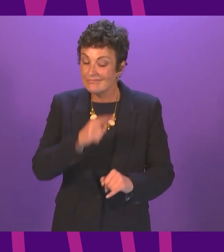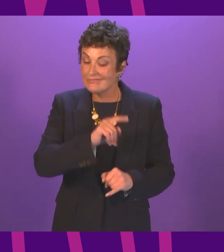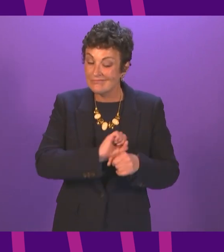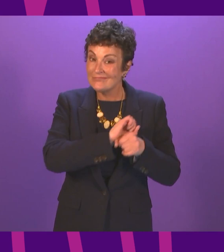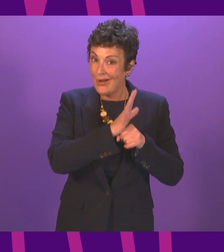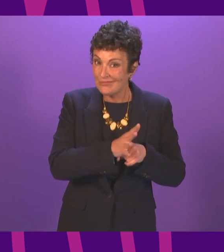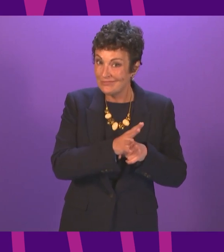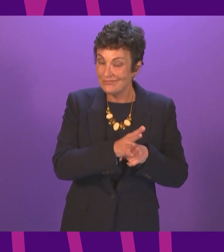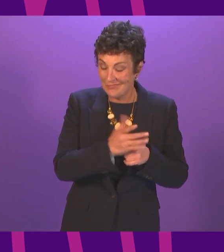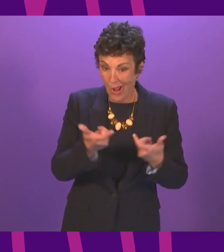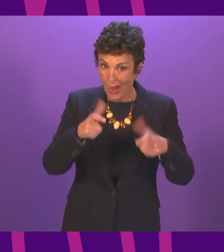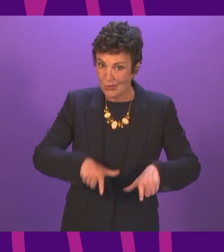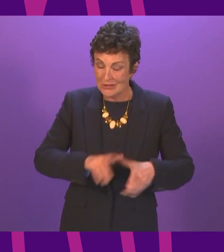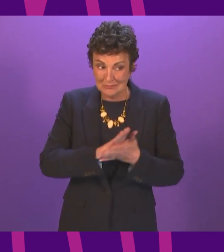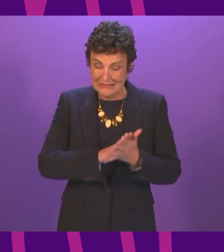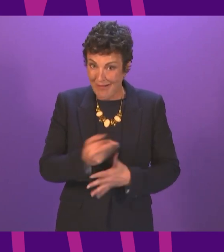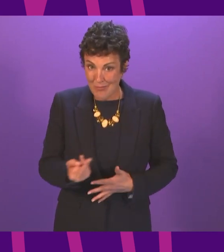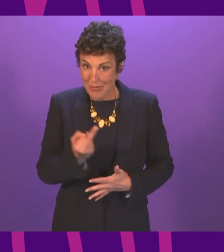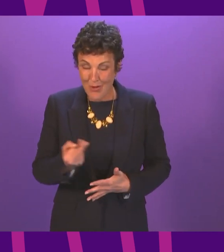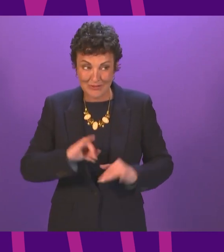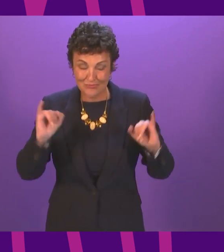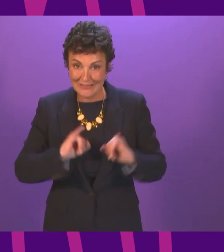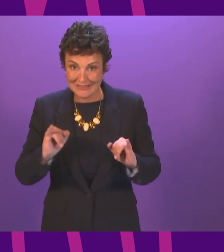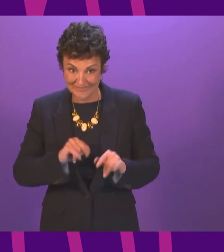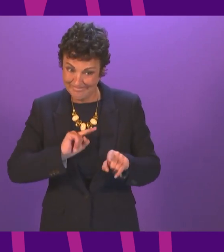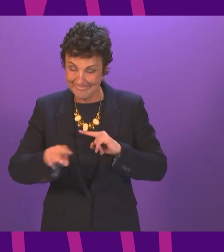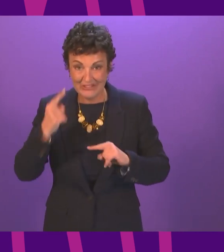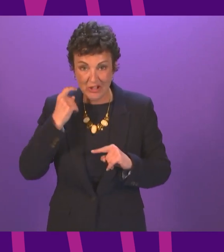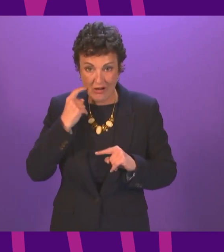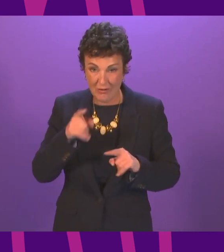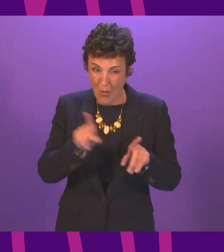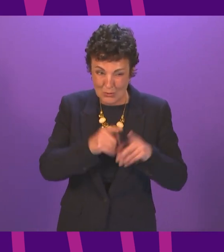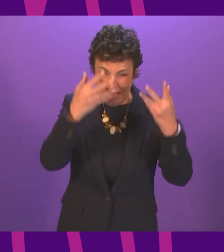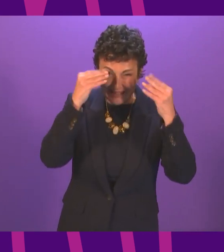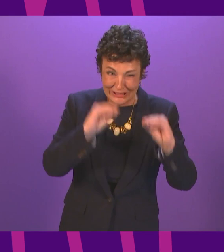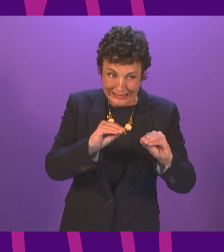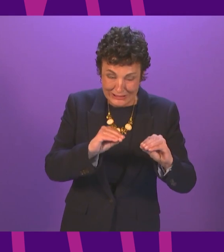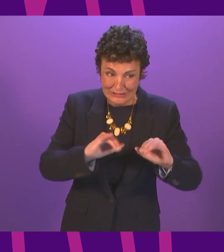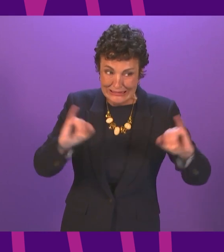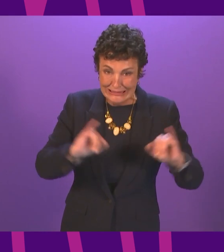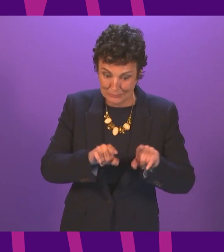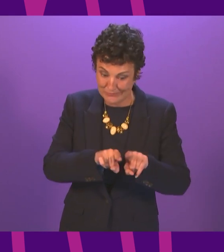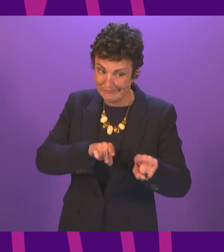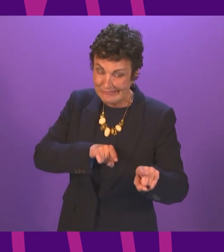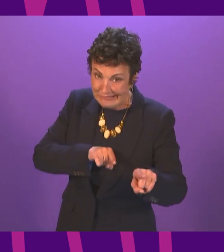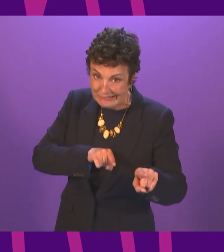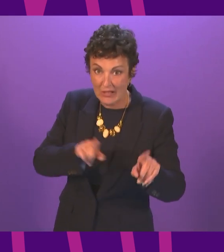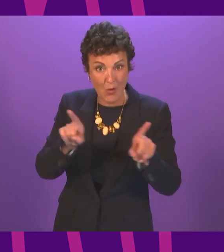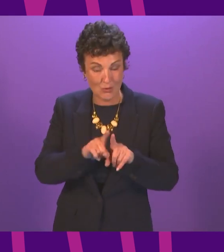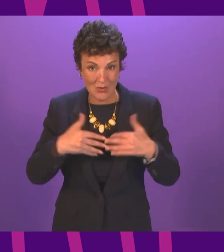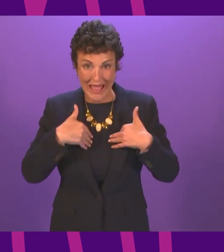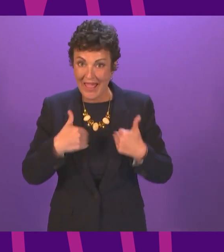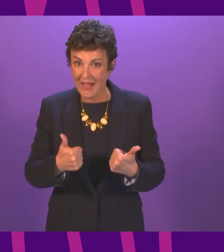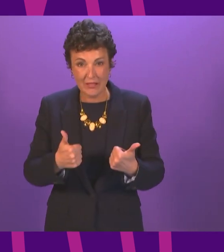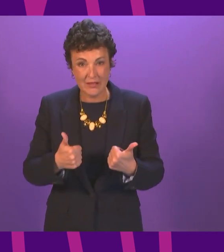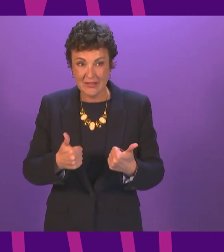crisis particularly for the young an education crisis which we're only beginning to grasp and a health crisis in what remains